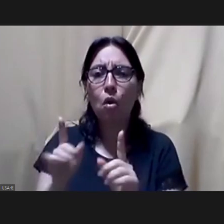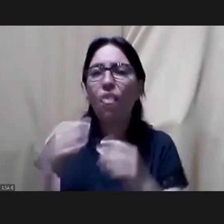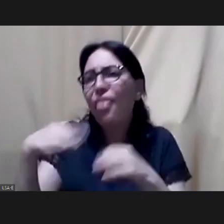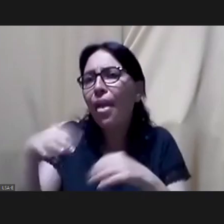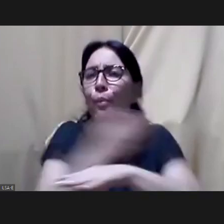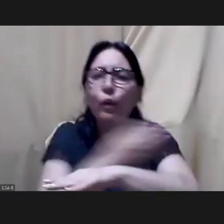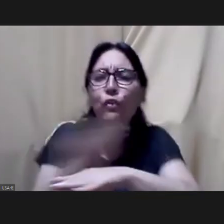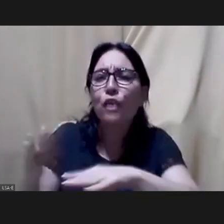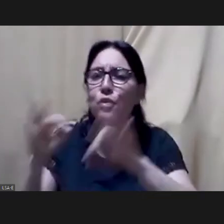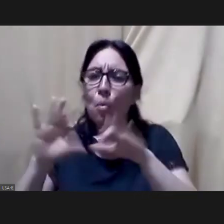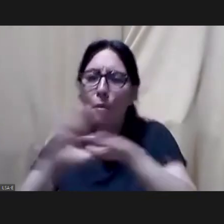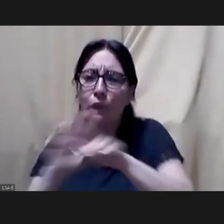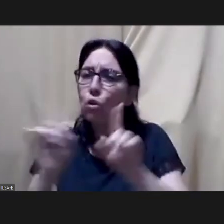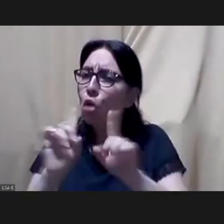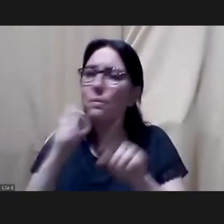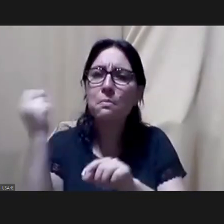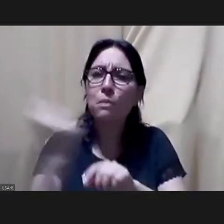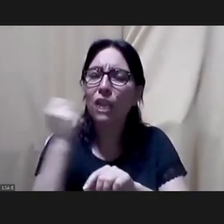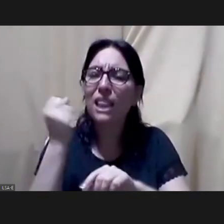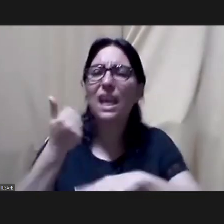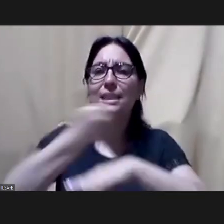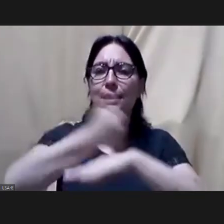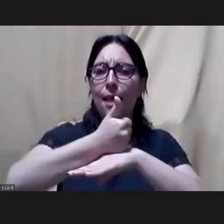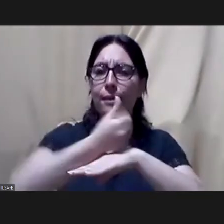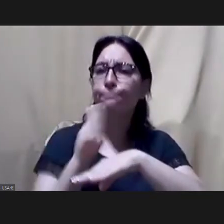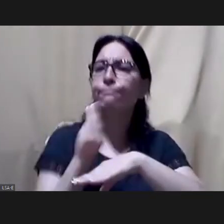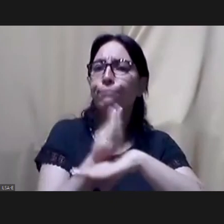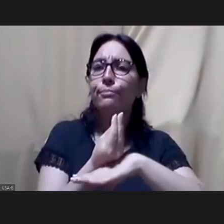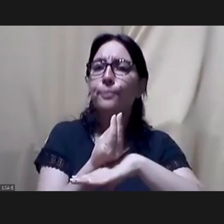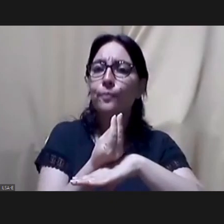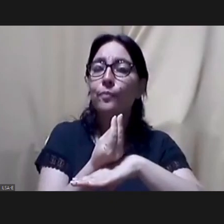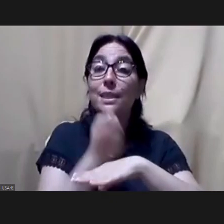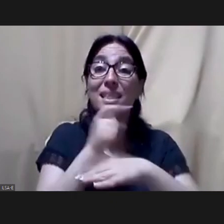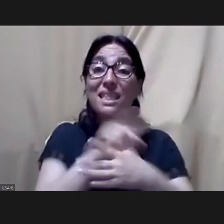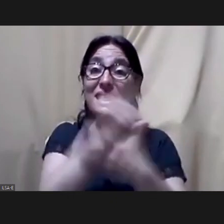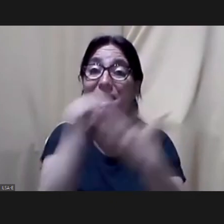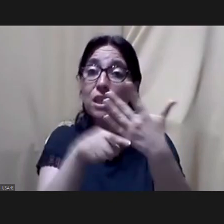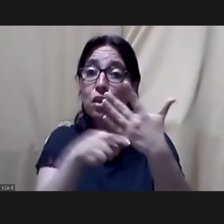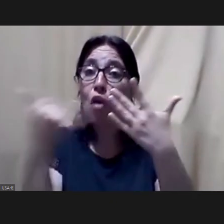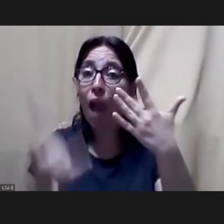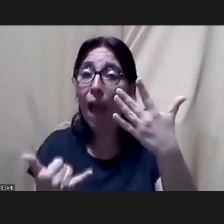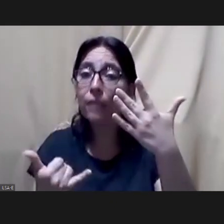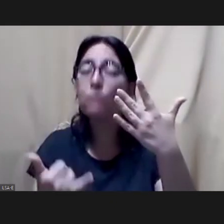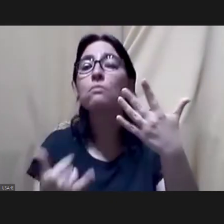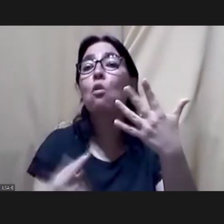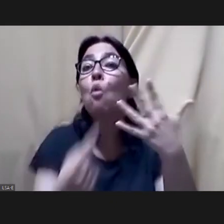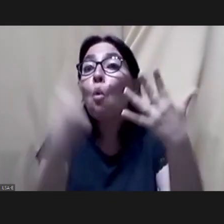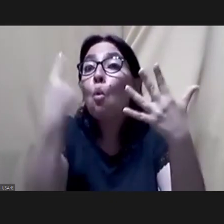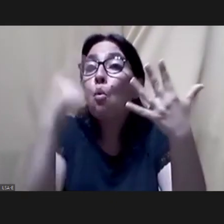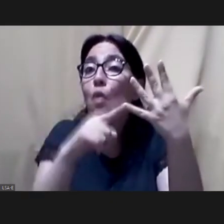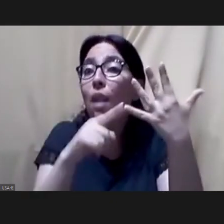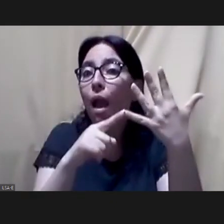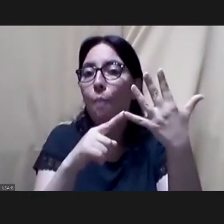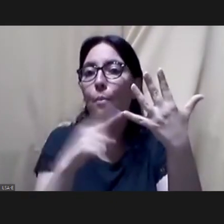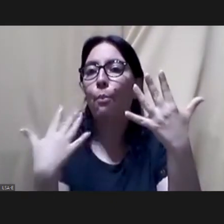have that that path so i think it's important for us to be there and if there are going to be five women